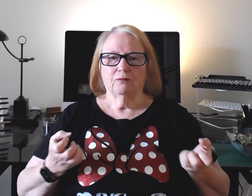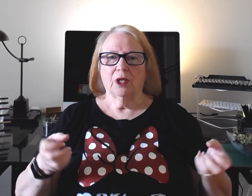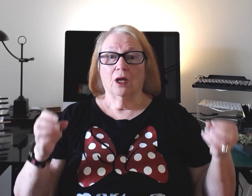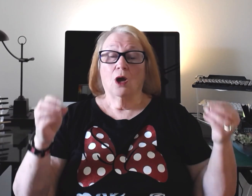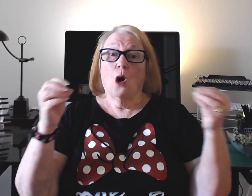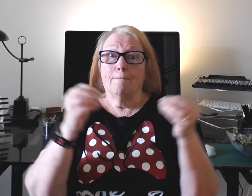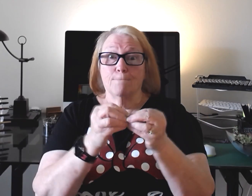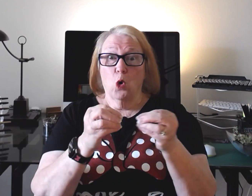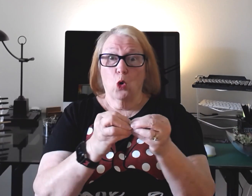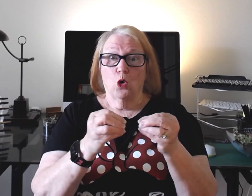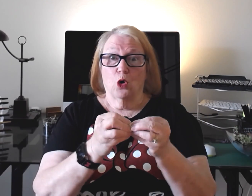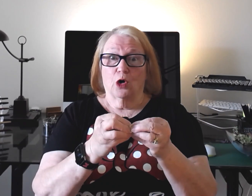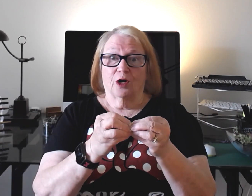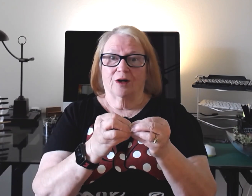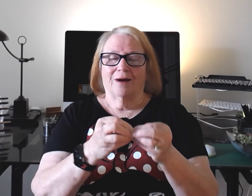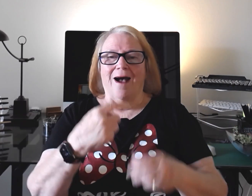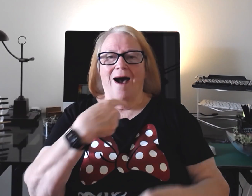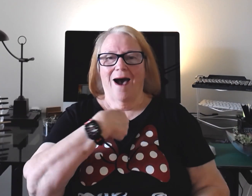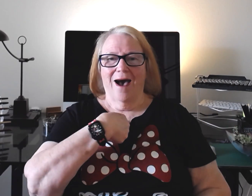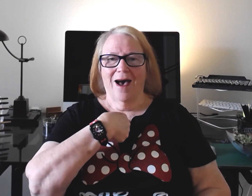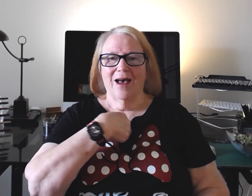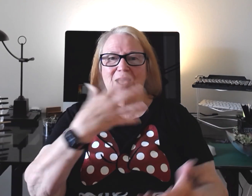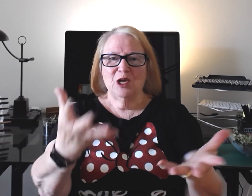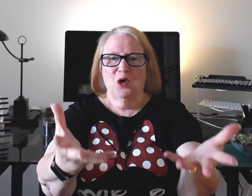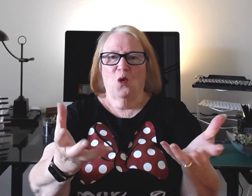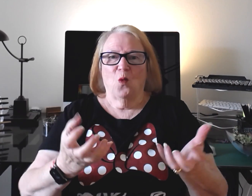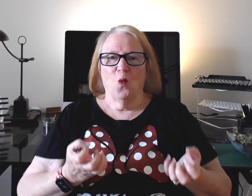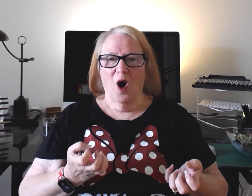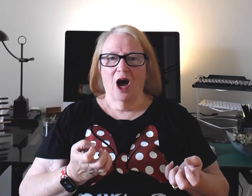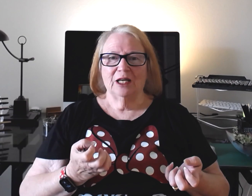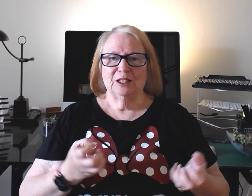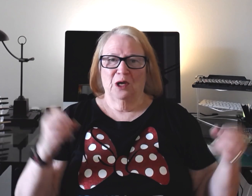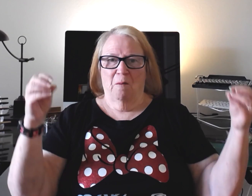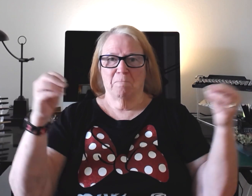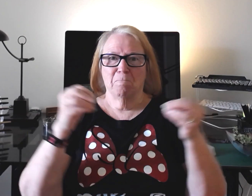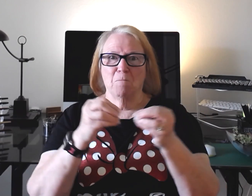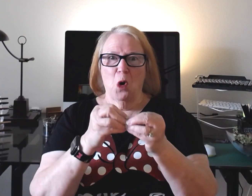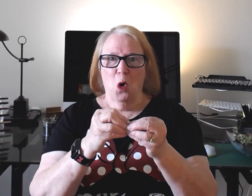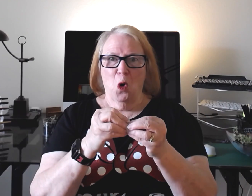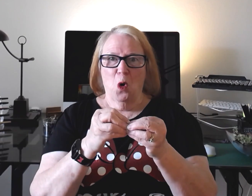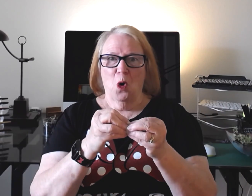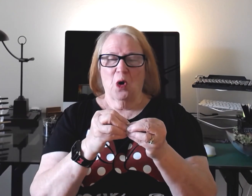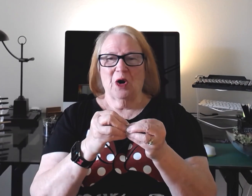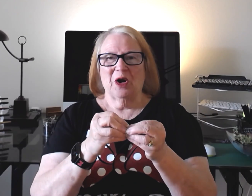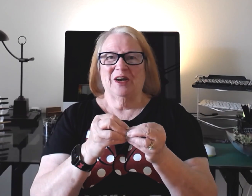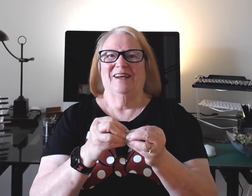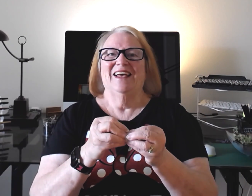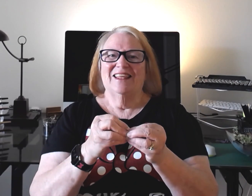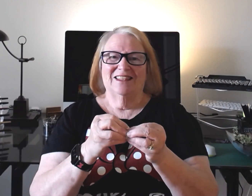More. I want more. This